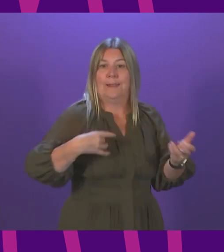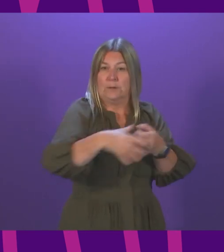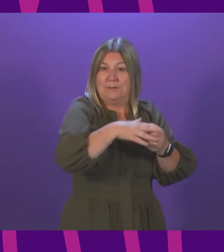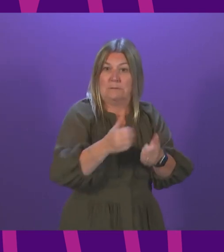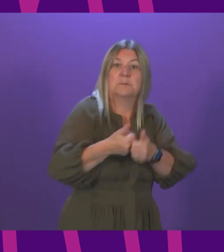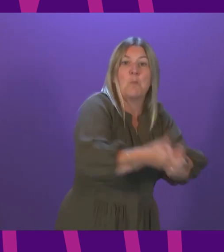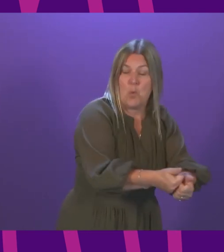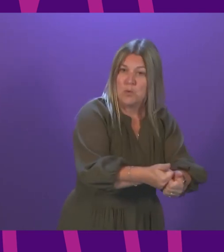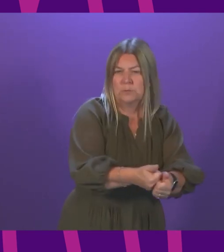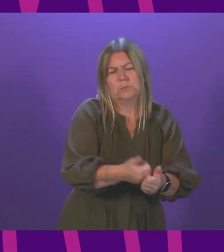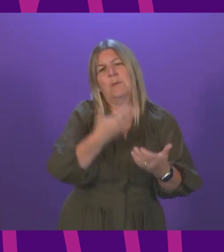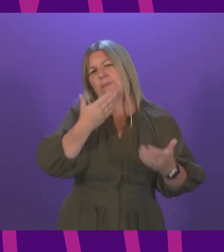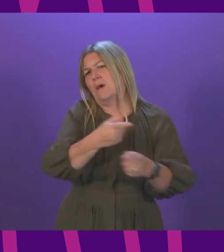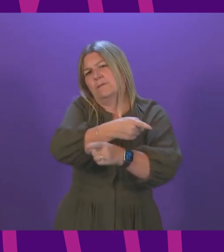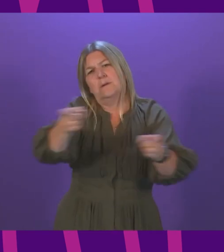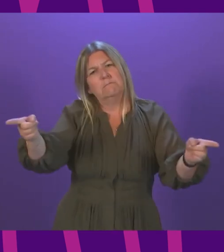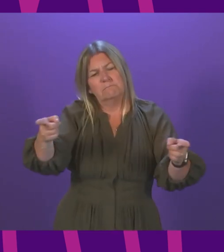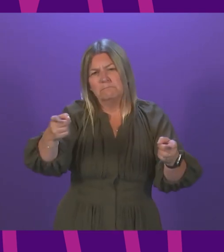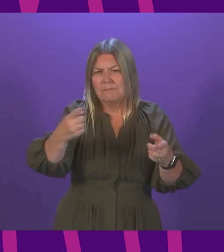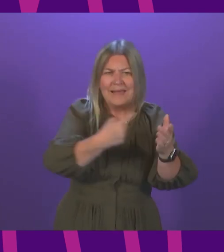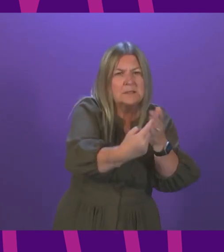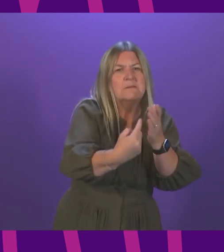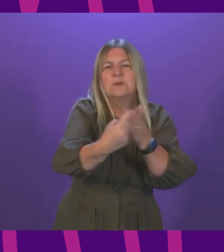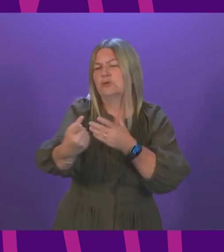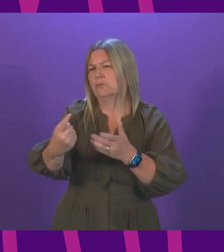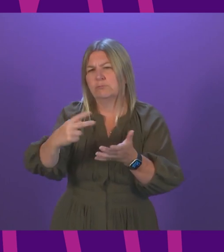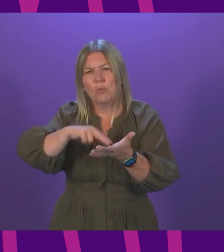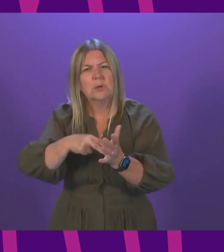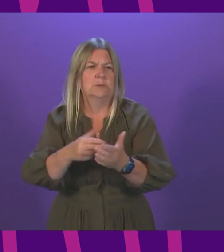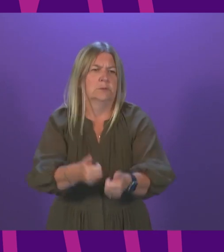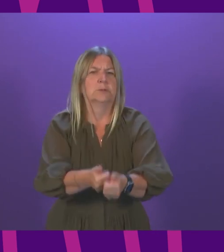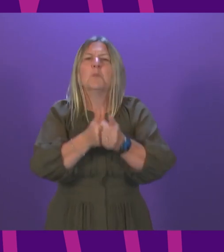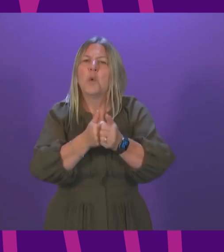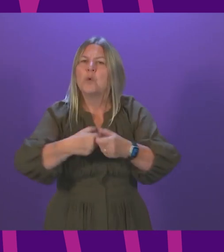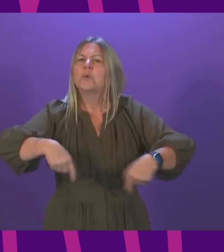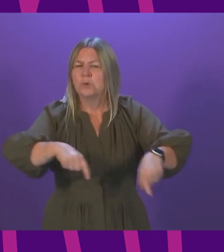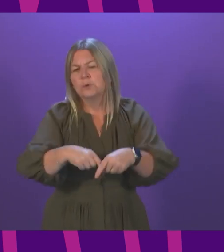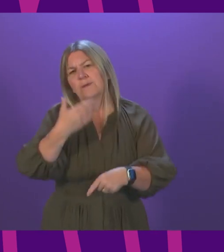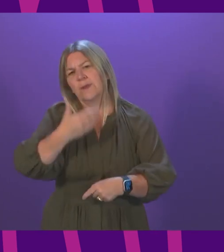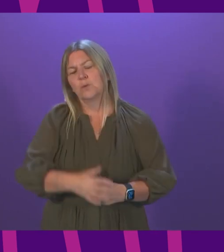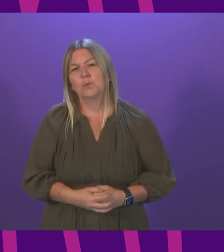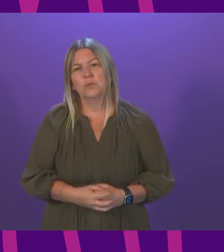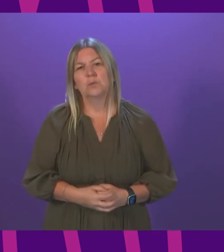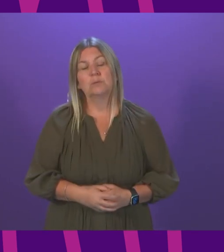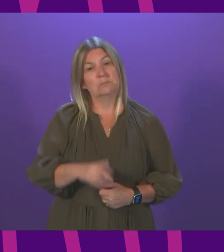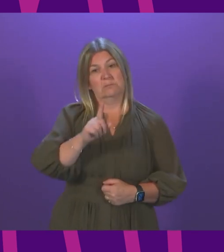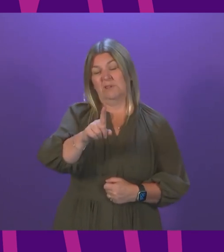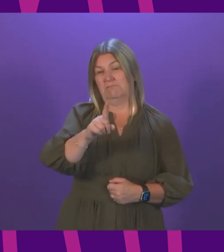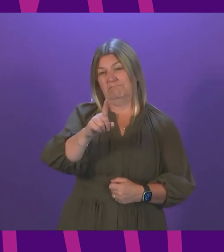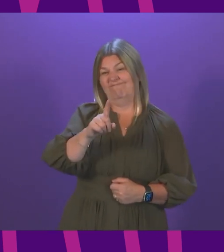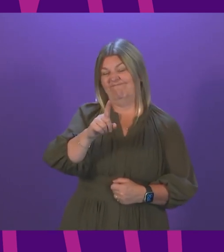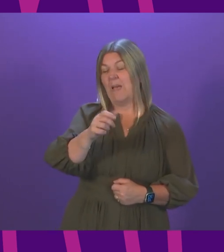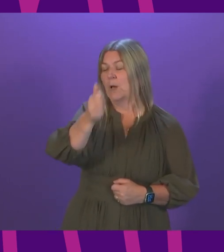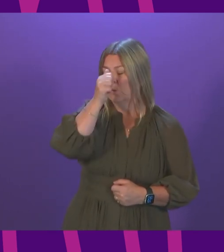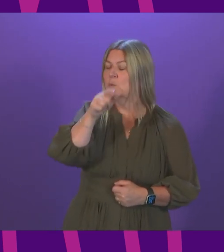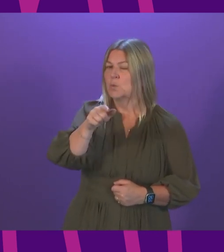thankful to all those individuals and organisations who have offered their support. I am, however, mindful that this has been and